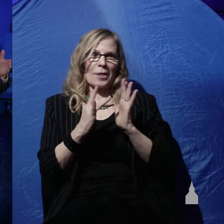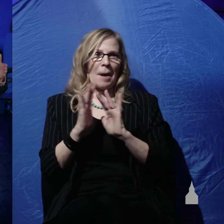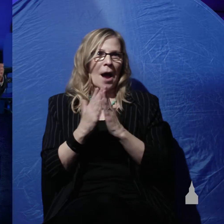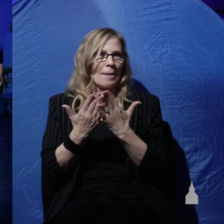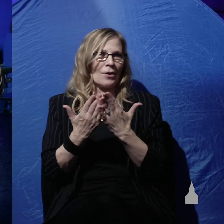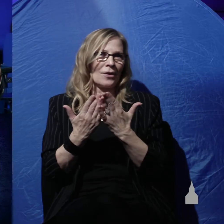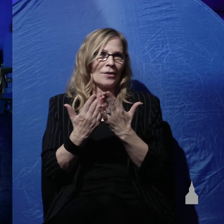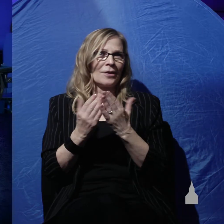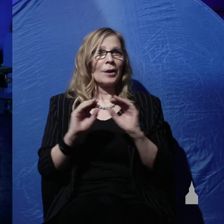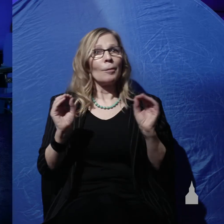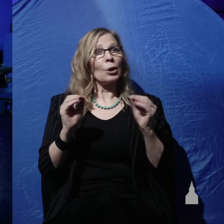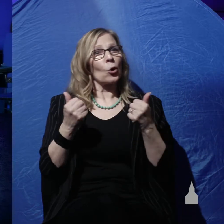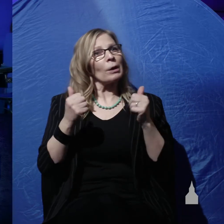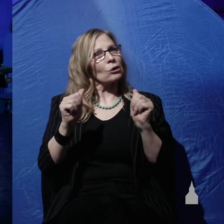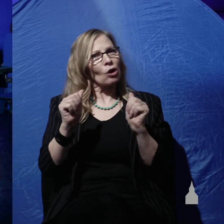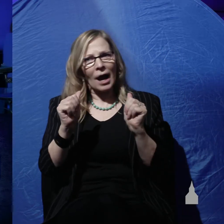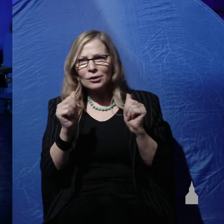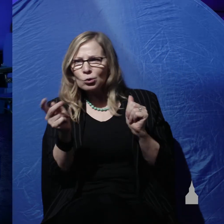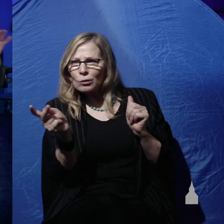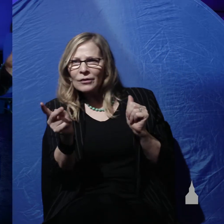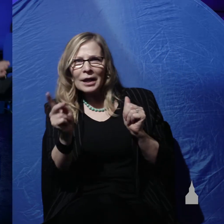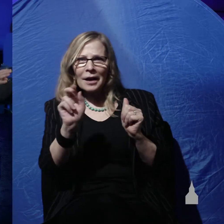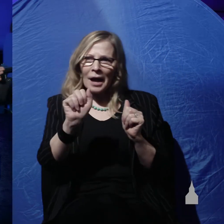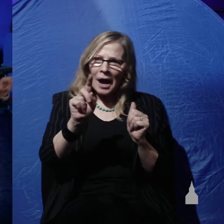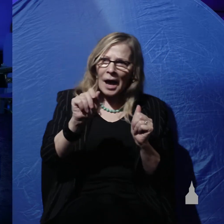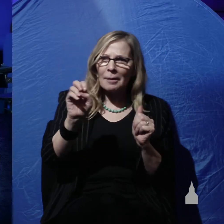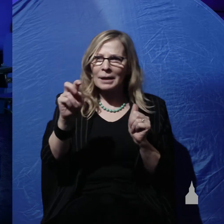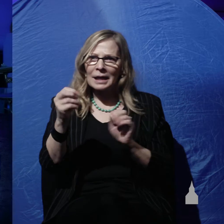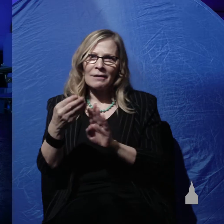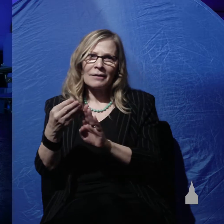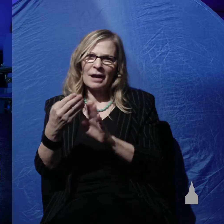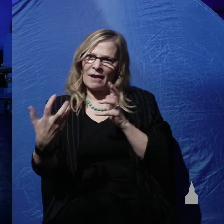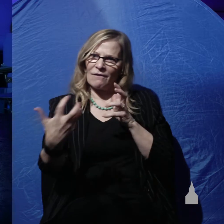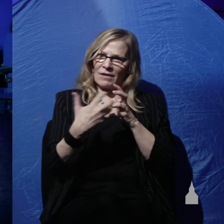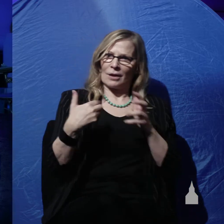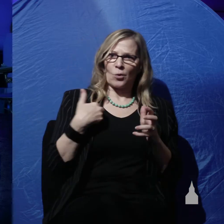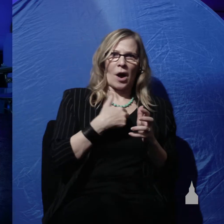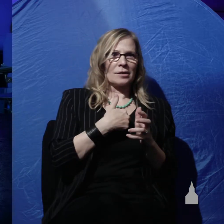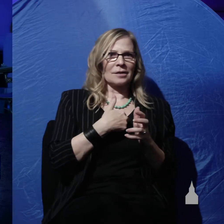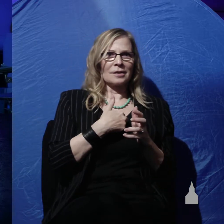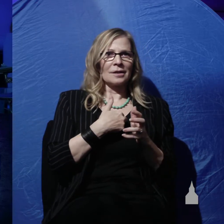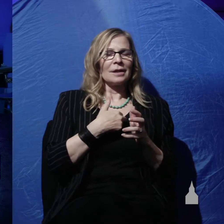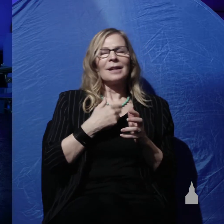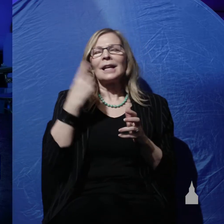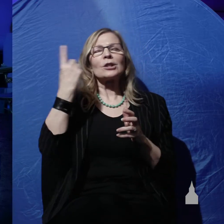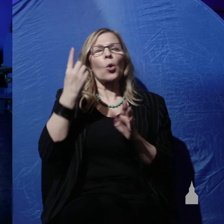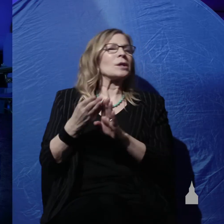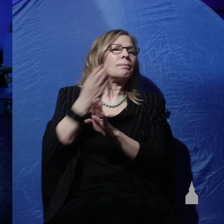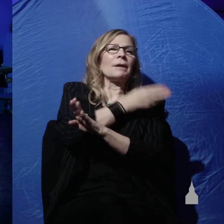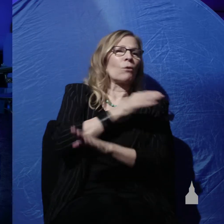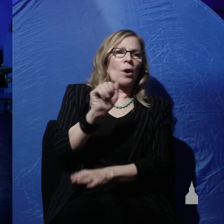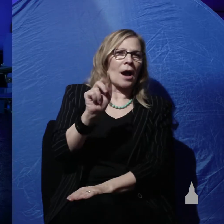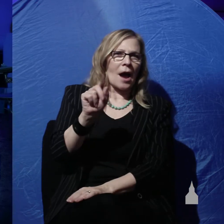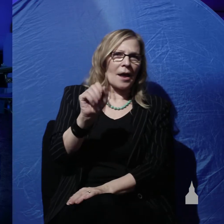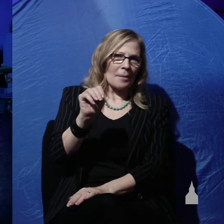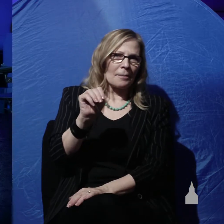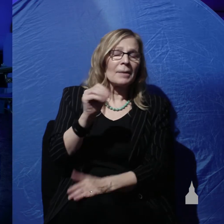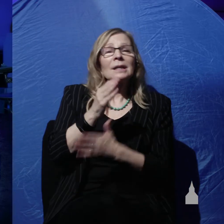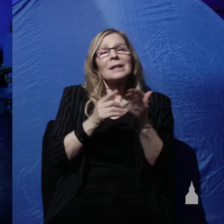us. It's always sometime before Adam. Some say, well, those days aren't really literal.